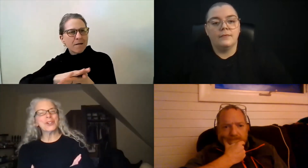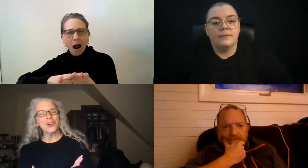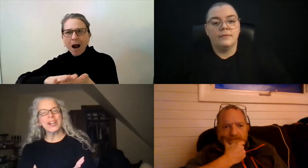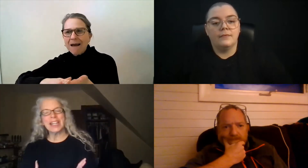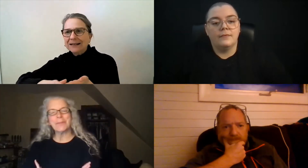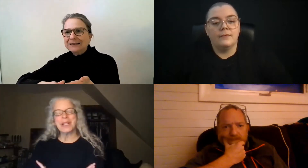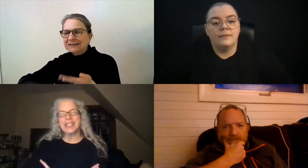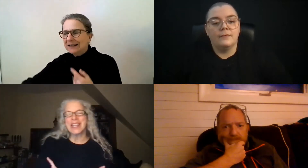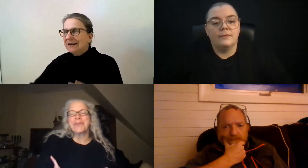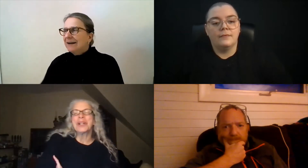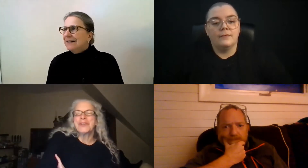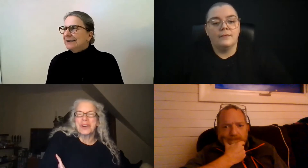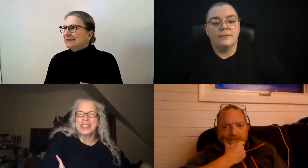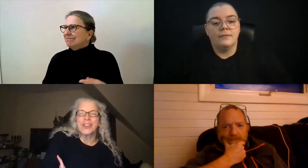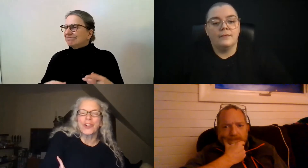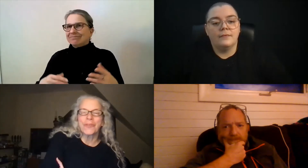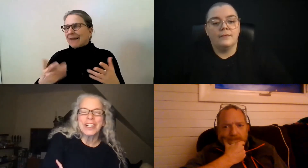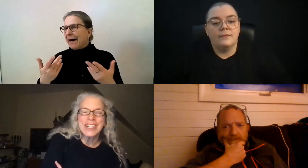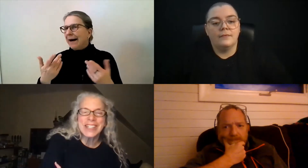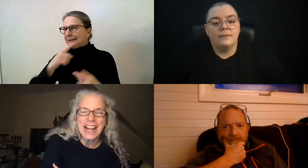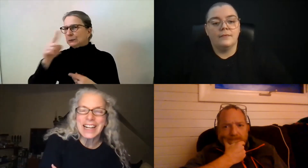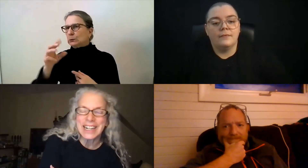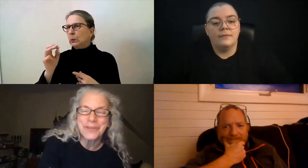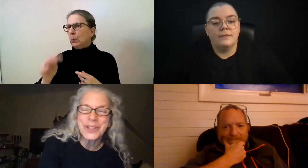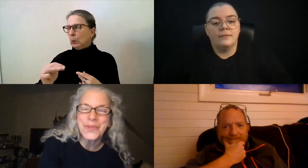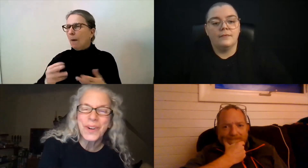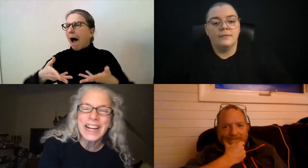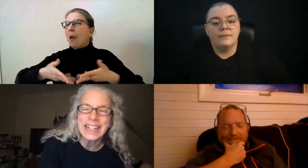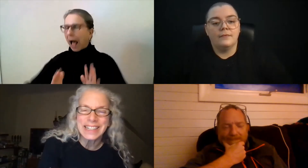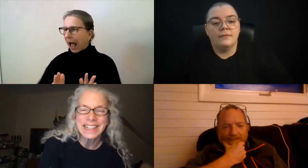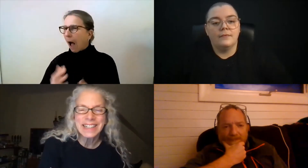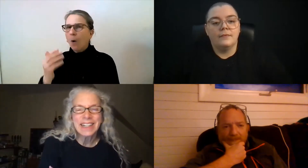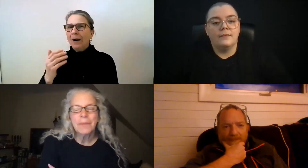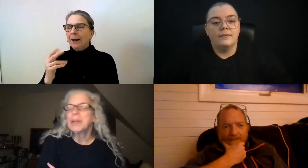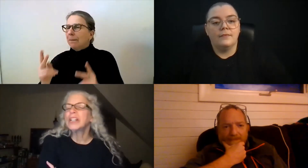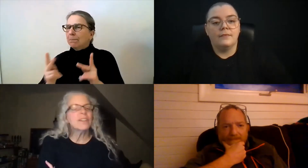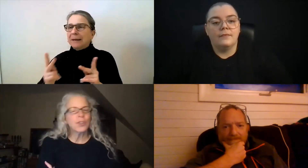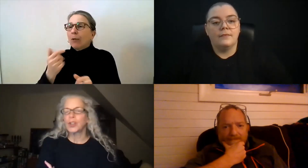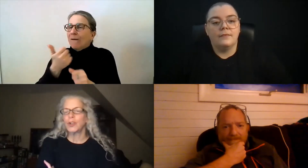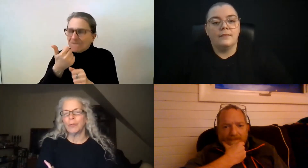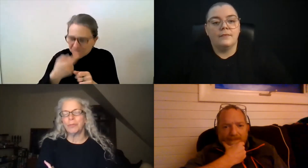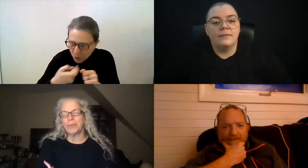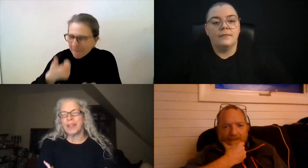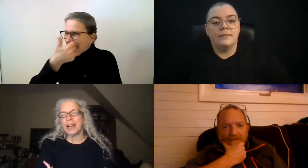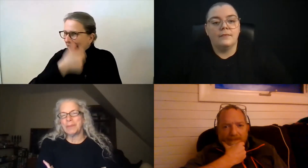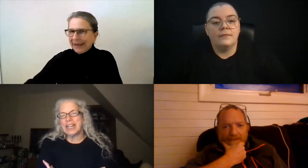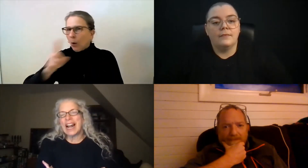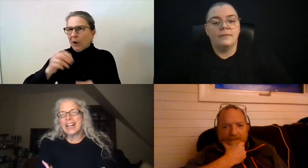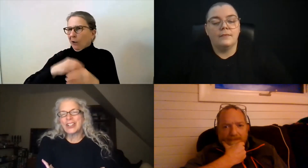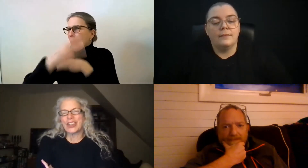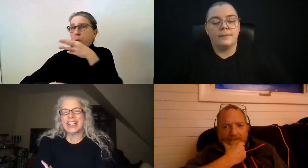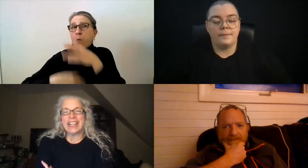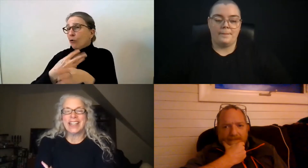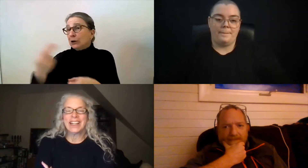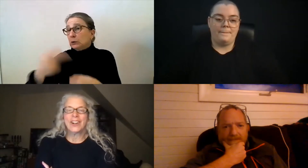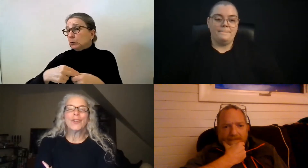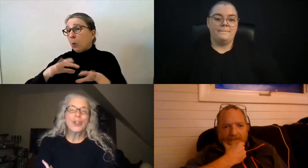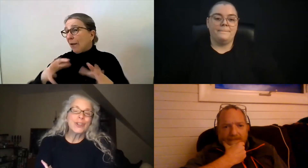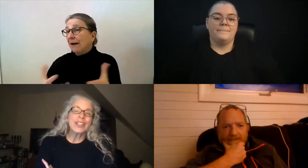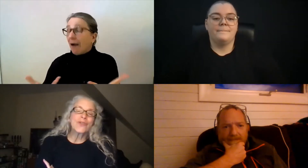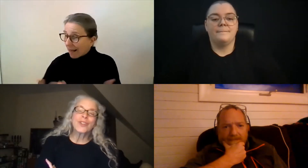I mean, they were joining it because they were interested in learning Russian sign. And it was great. Because of Zoom, I mean, it actually